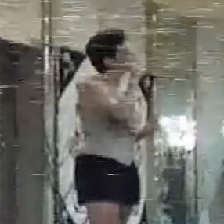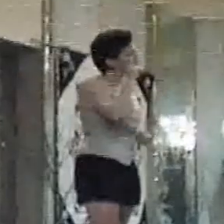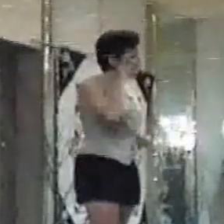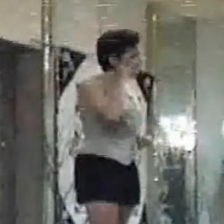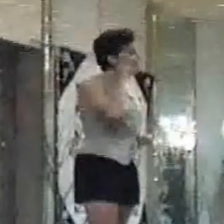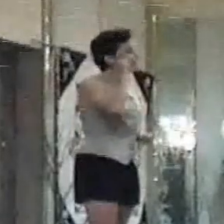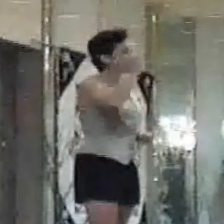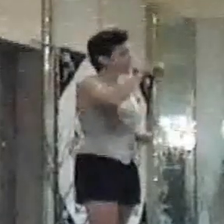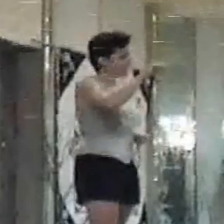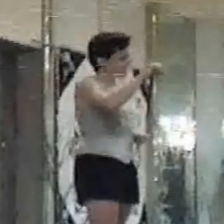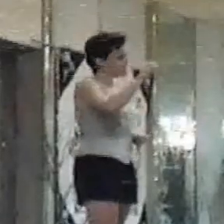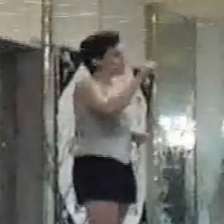They were all deaf. Uh-huh. Well,